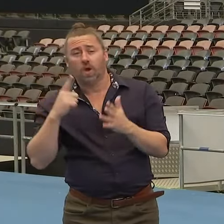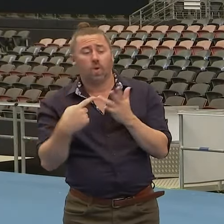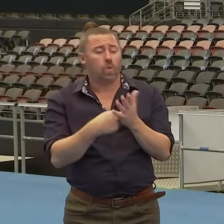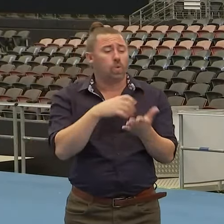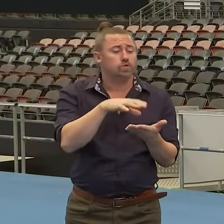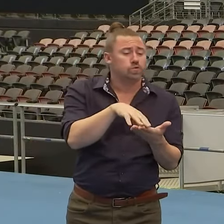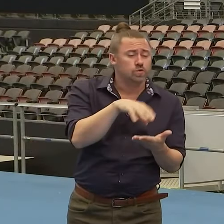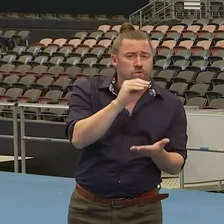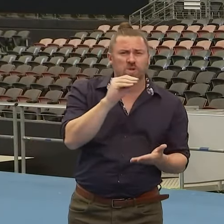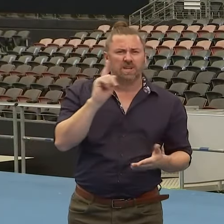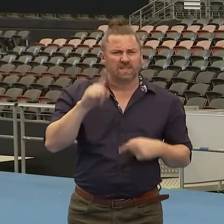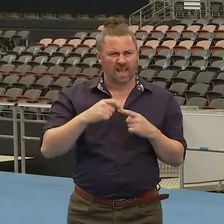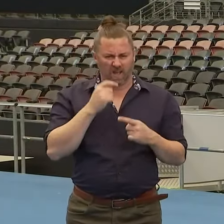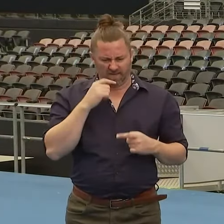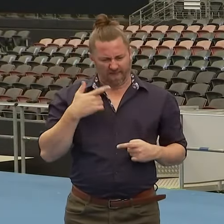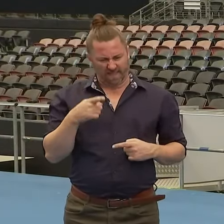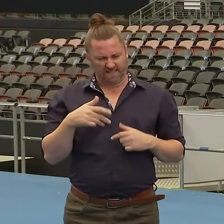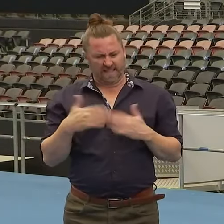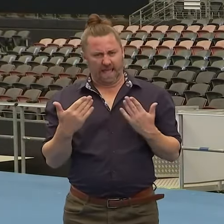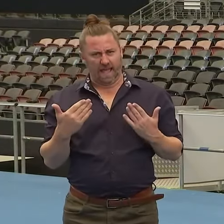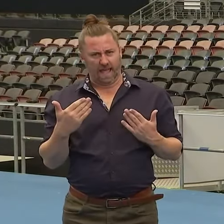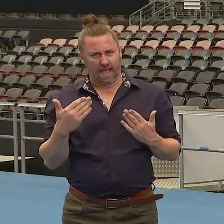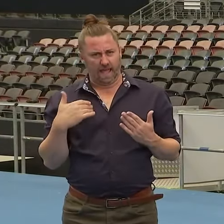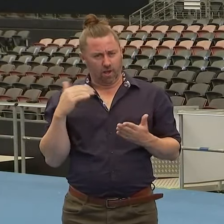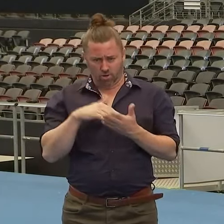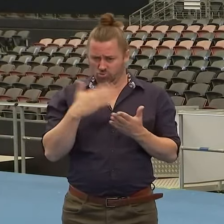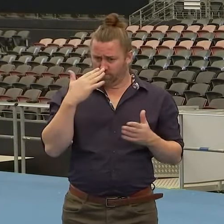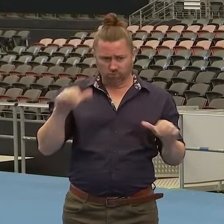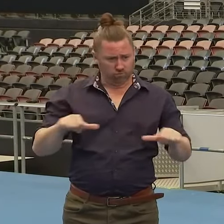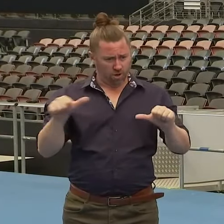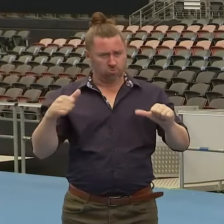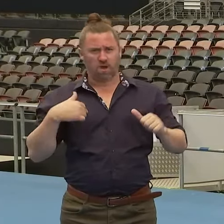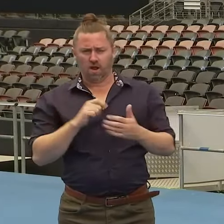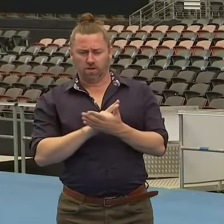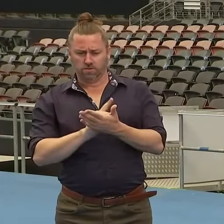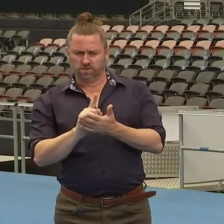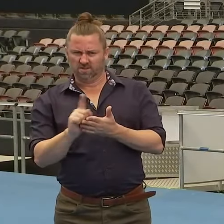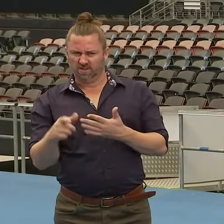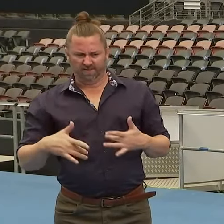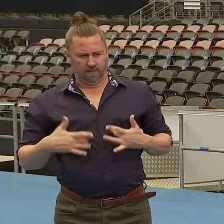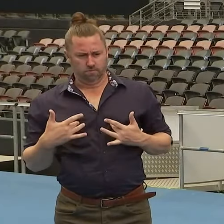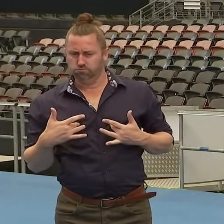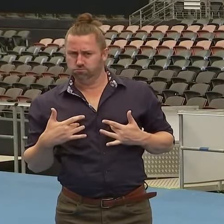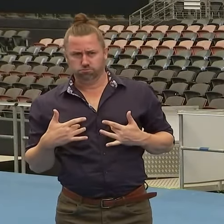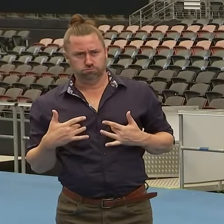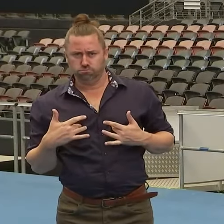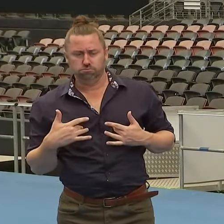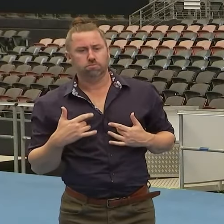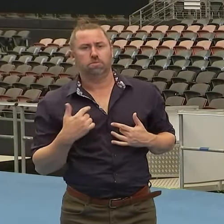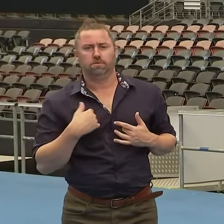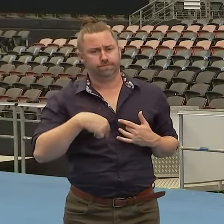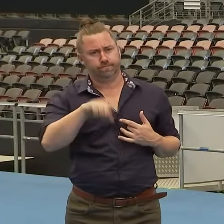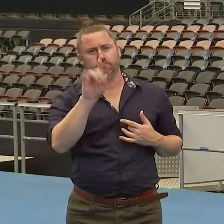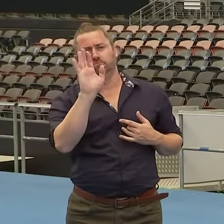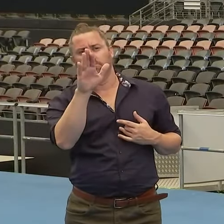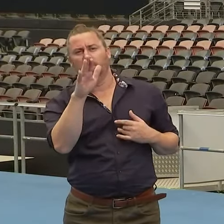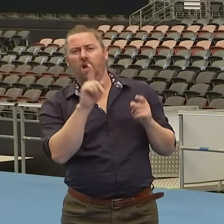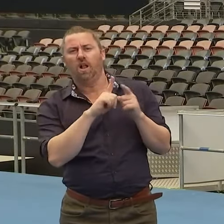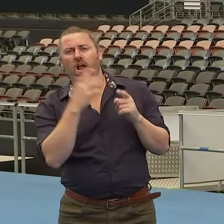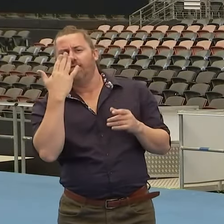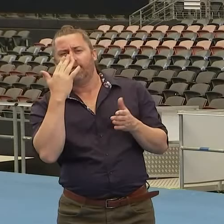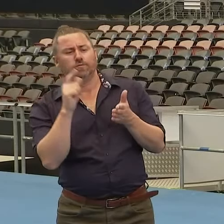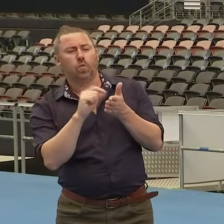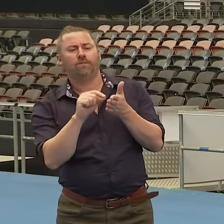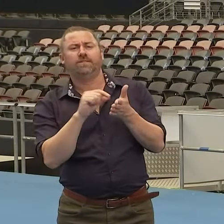we will have supply and they will be provided. If you're symptomatic, we want to get you home and get you